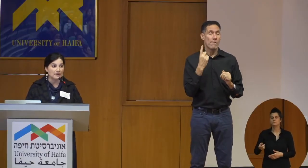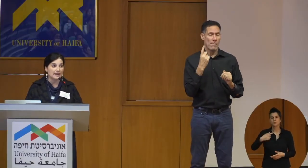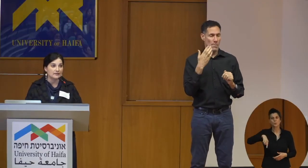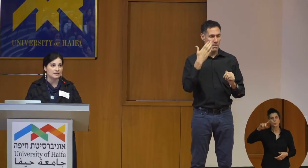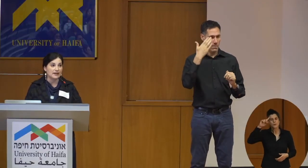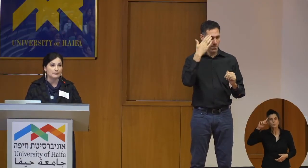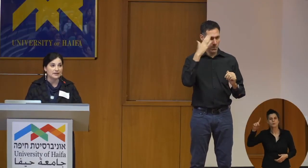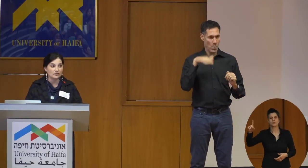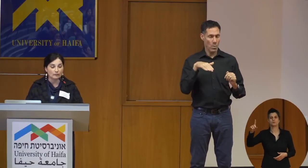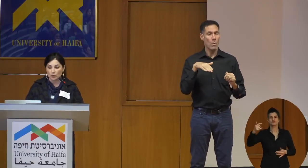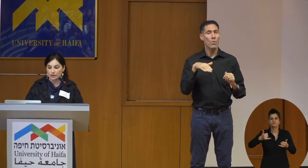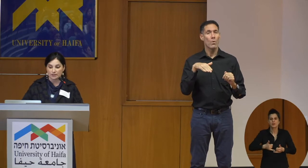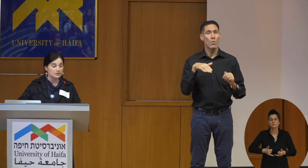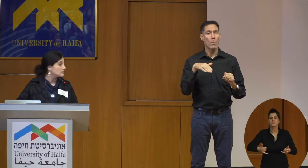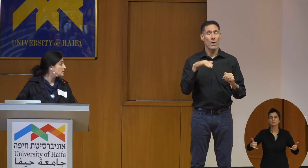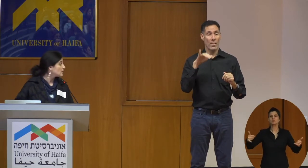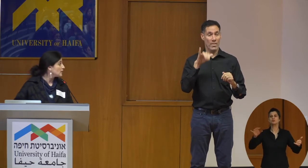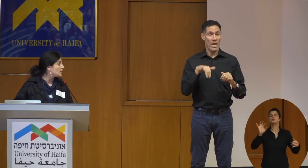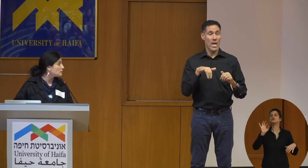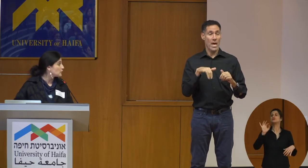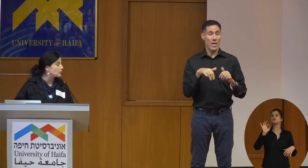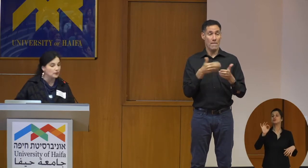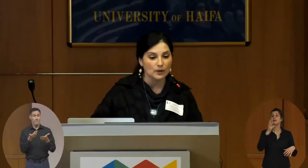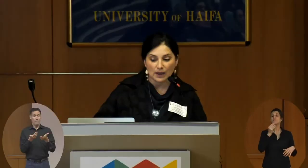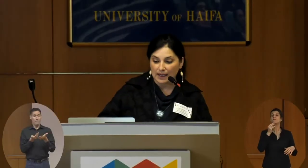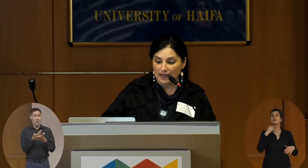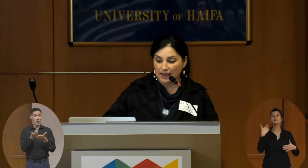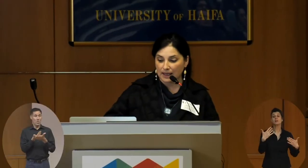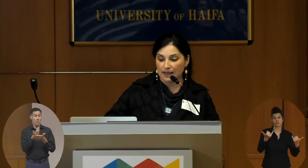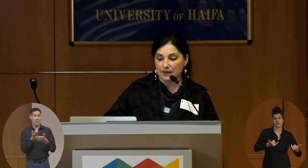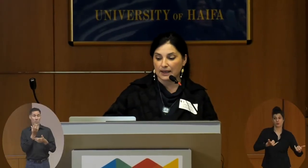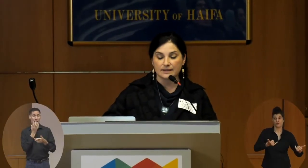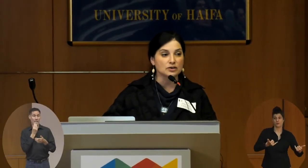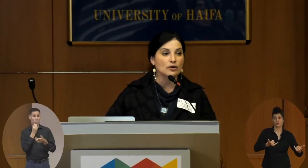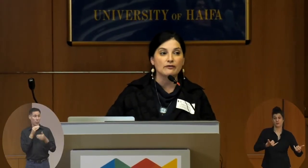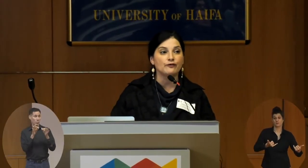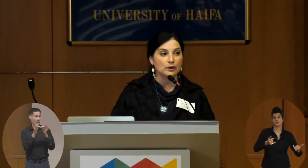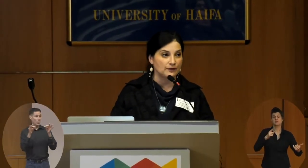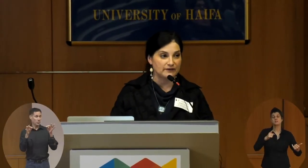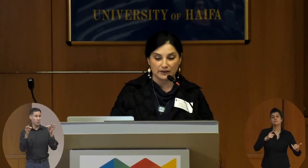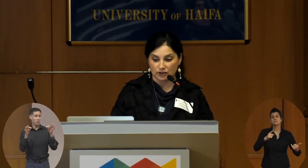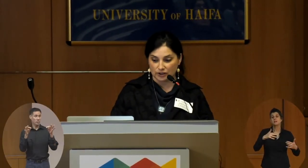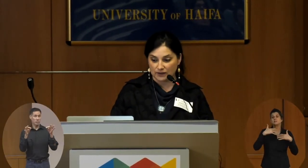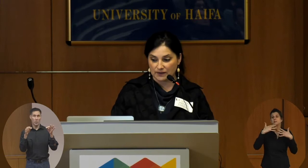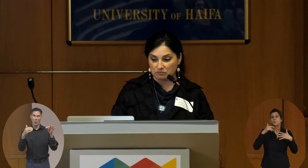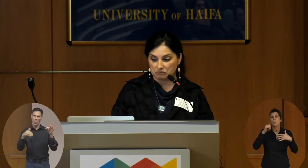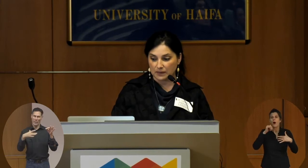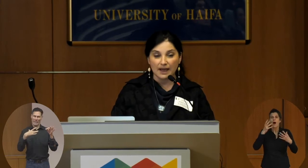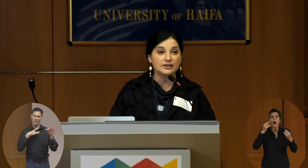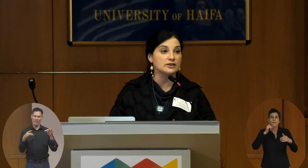and the development of modern Hebrew is a story full of adventures it